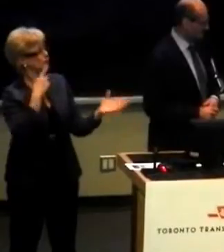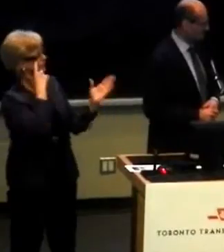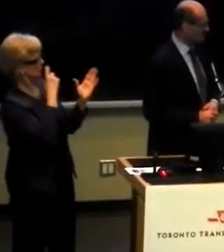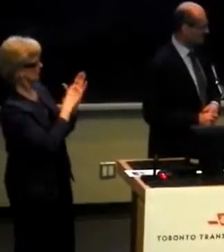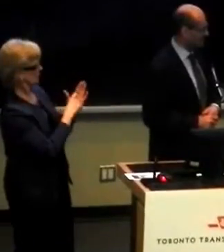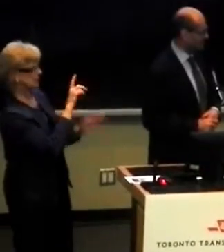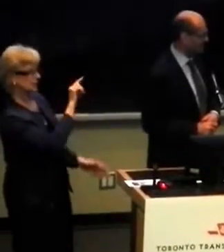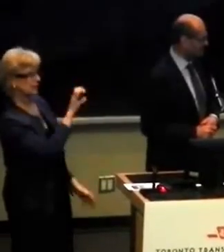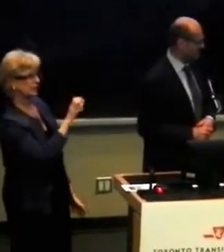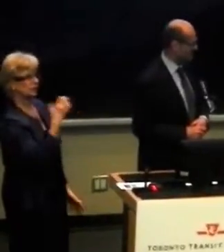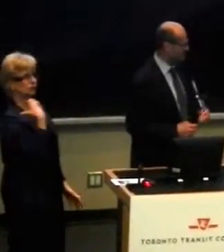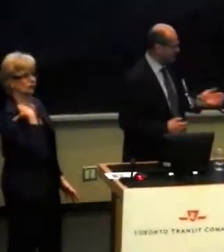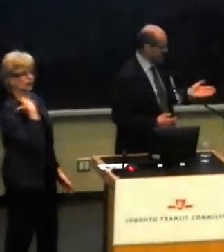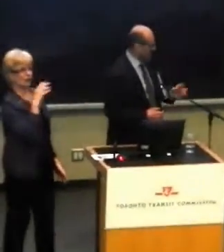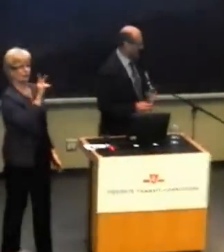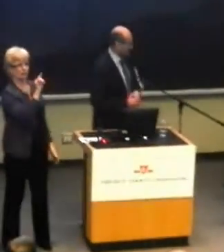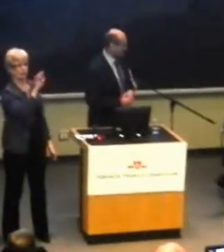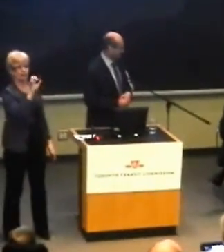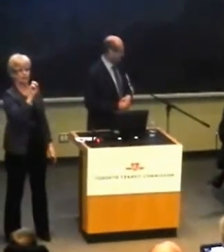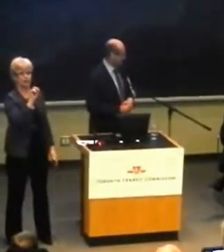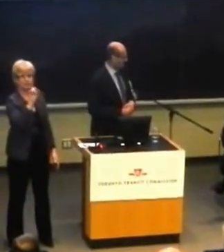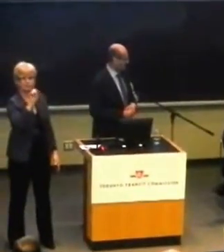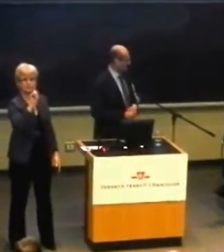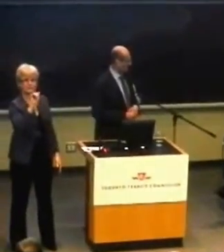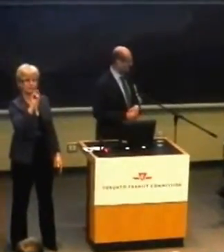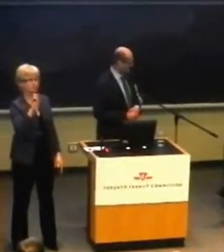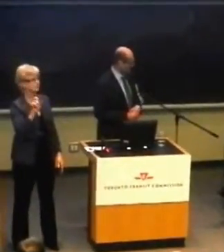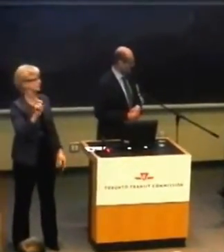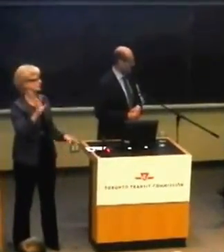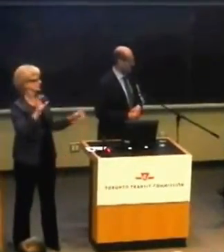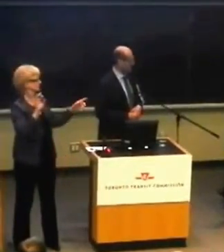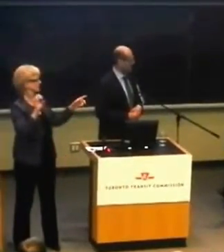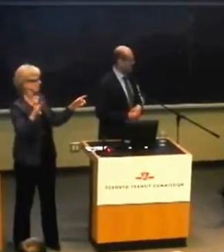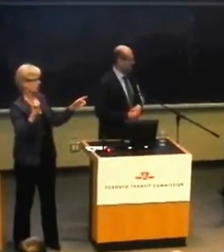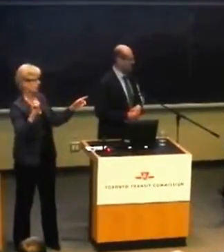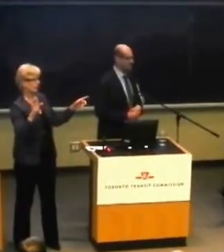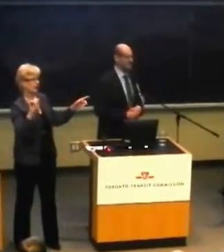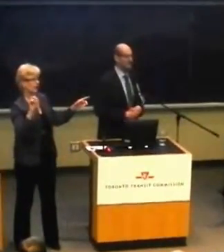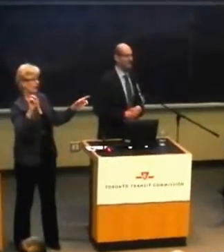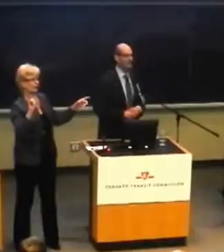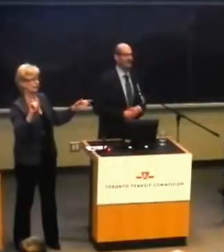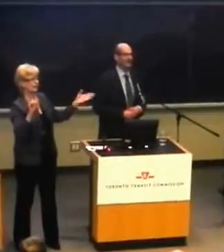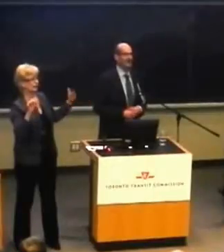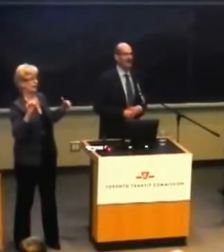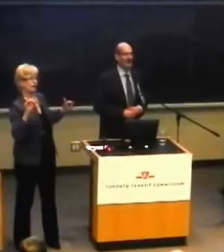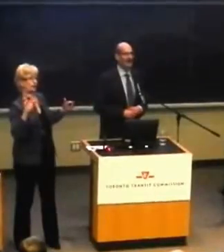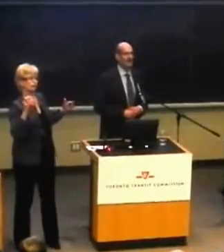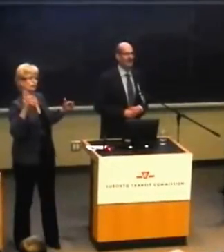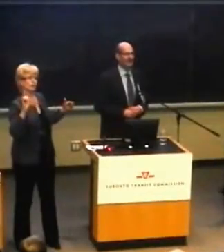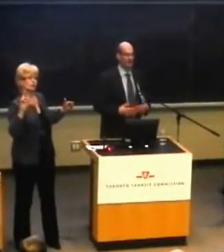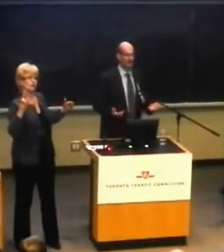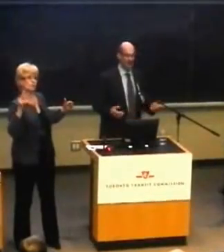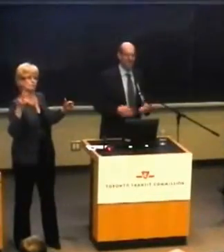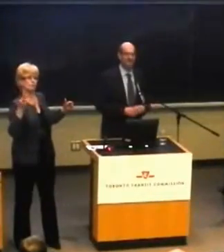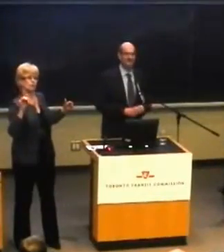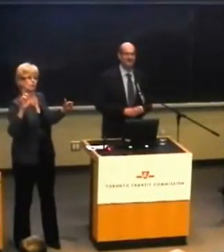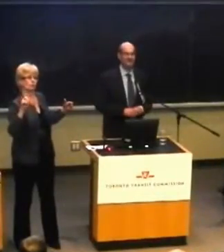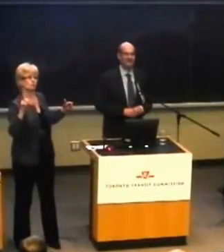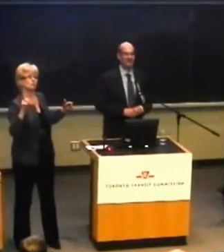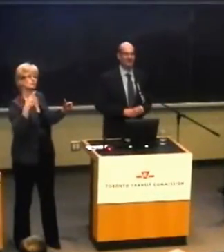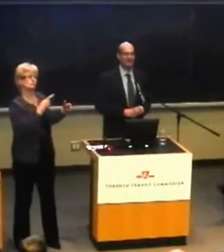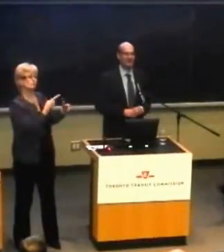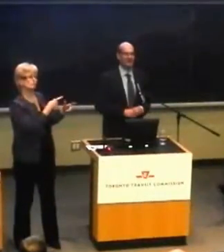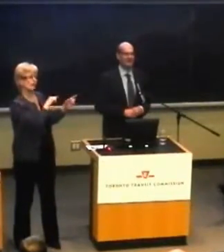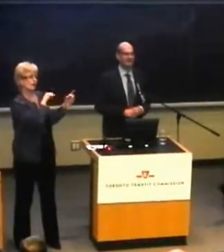TTC Chair Karen Stins, CEO Andy Byford, and Chief Customer Officer Chris Outfold, for asking